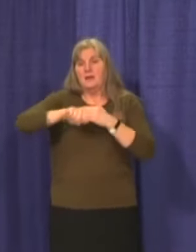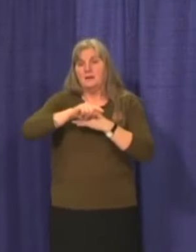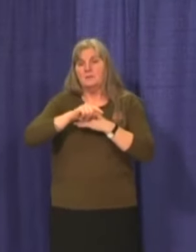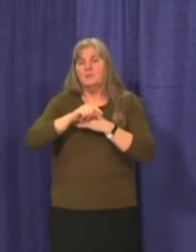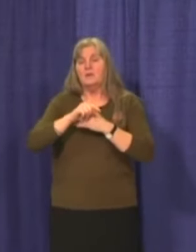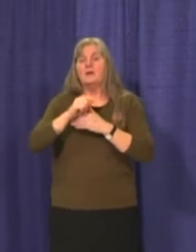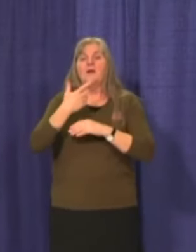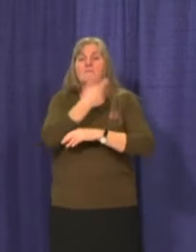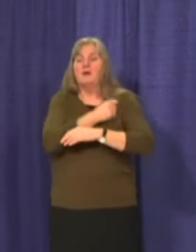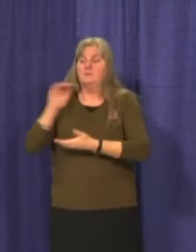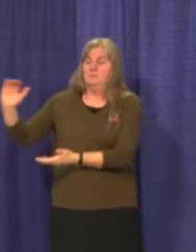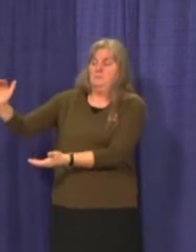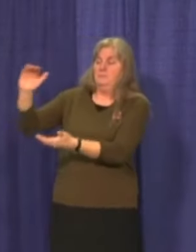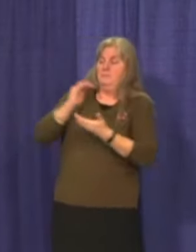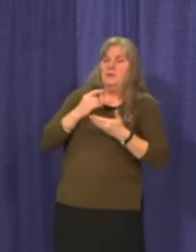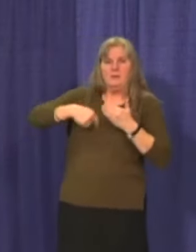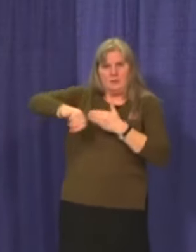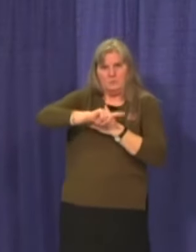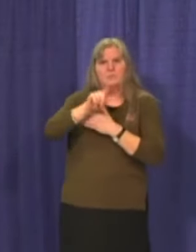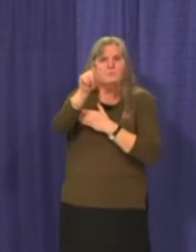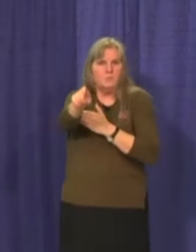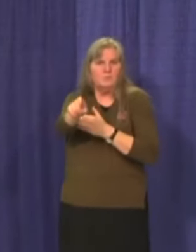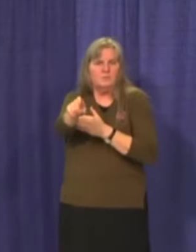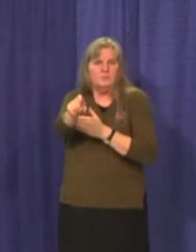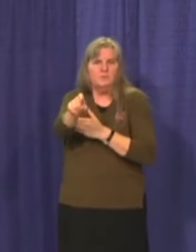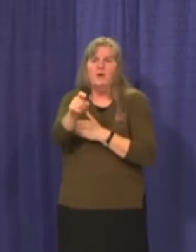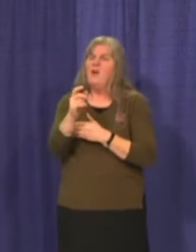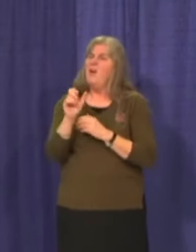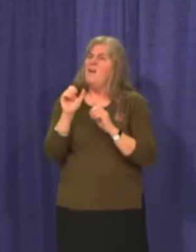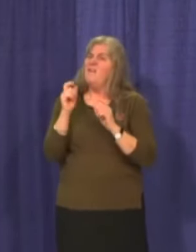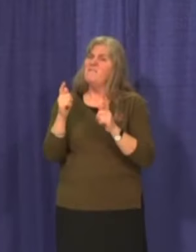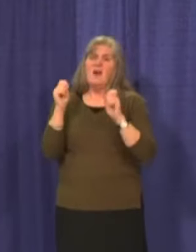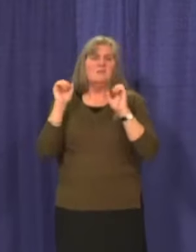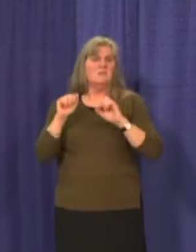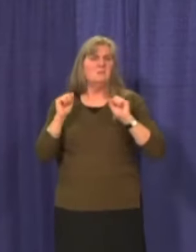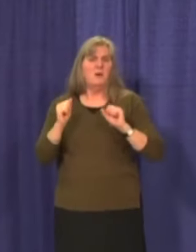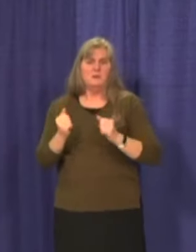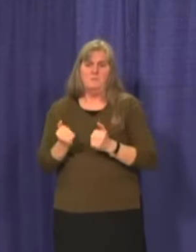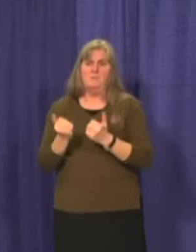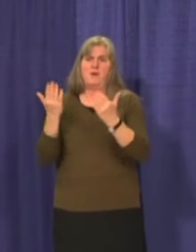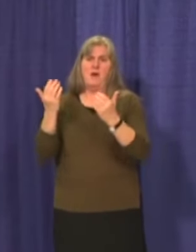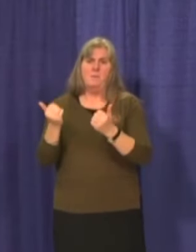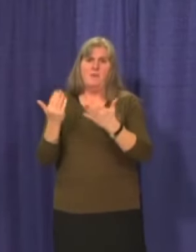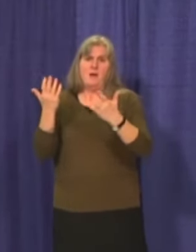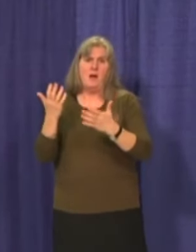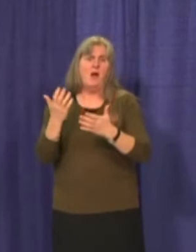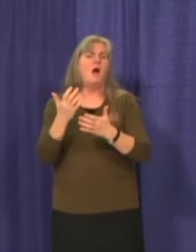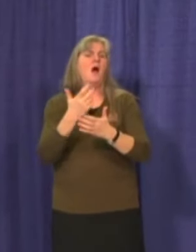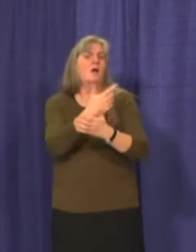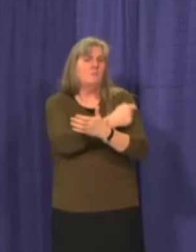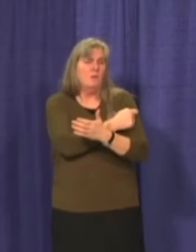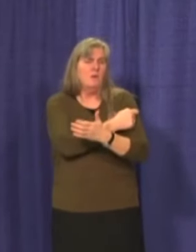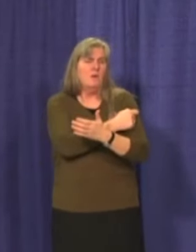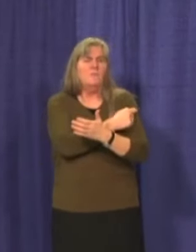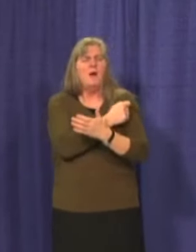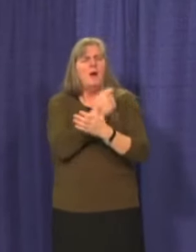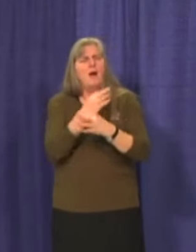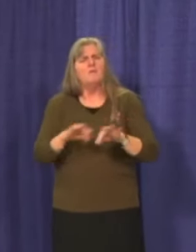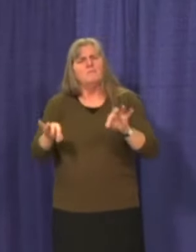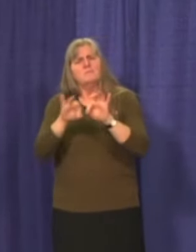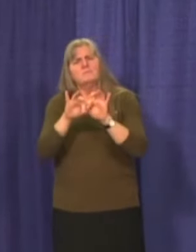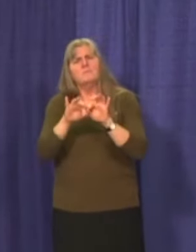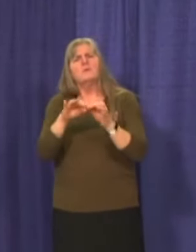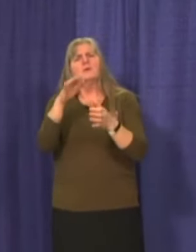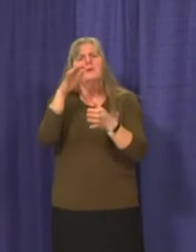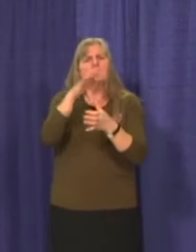We will continue to roll out the vaccine as quickly as we can while prioritizing the health and safety of Yukonners.